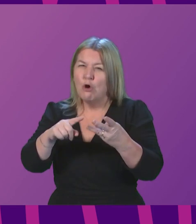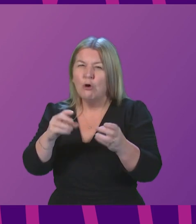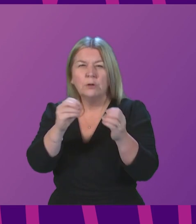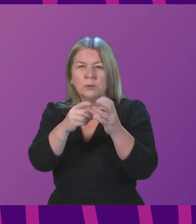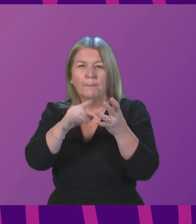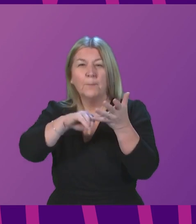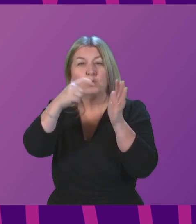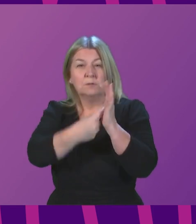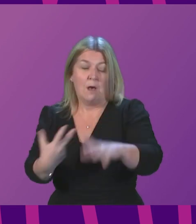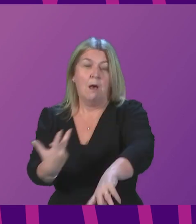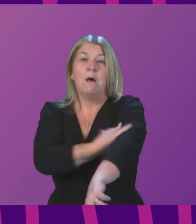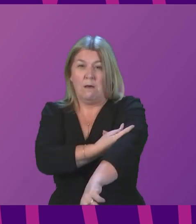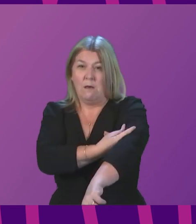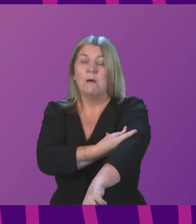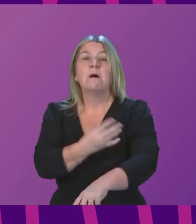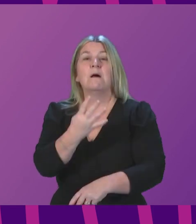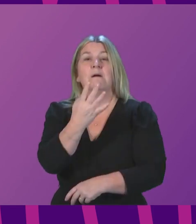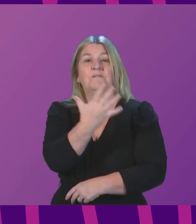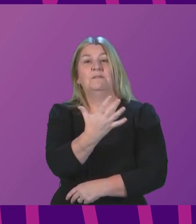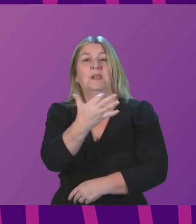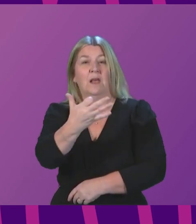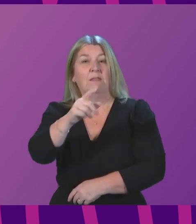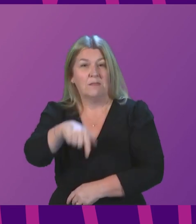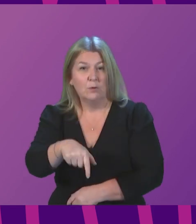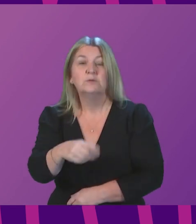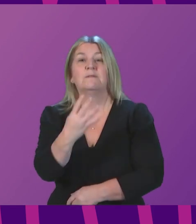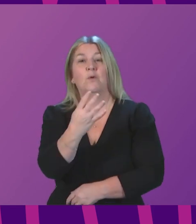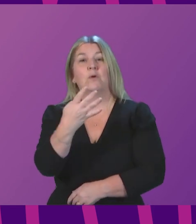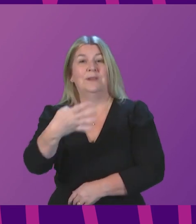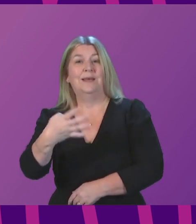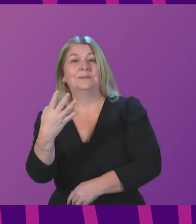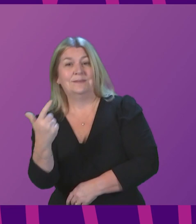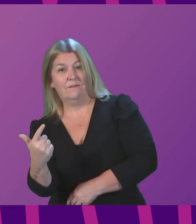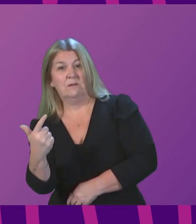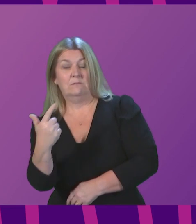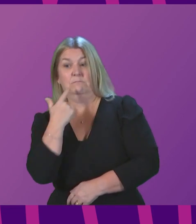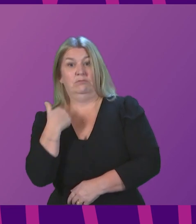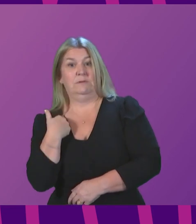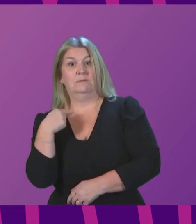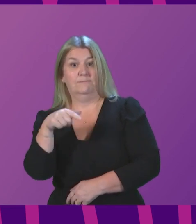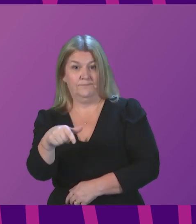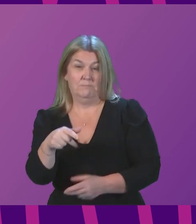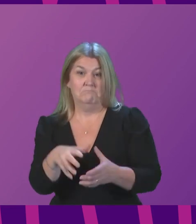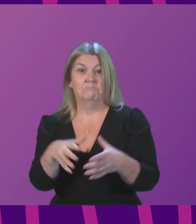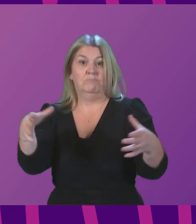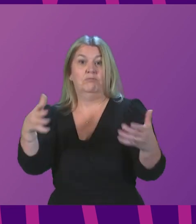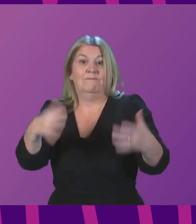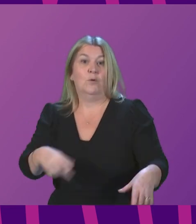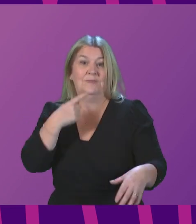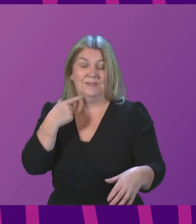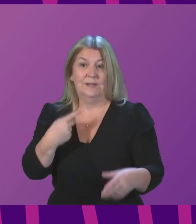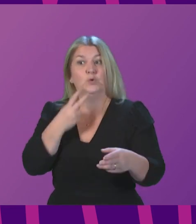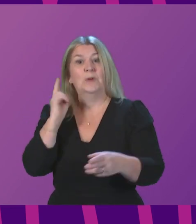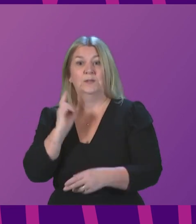to do so. 59,437 booster or third doses were administered yesterday, a further increase on the day before.